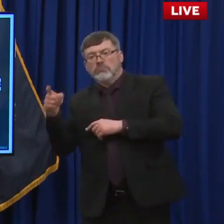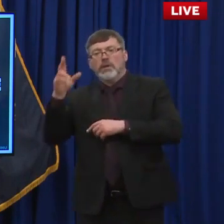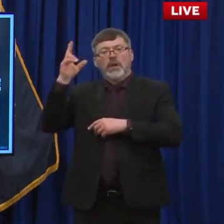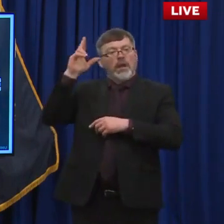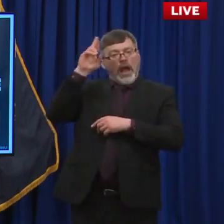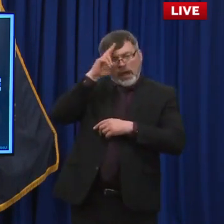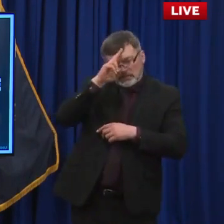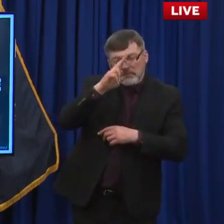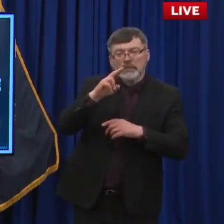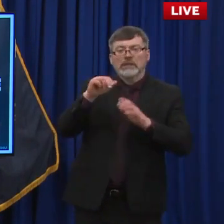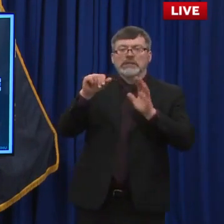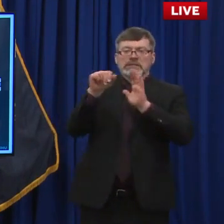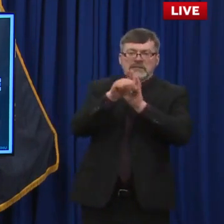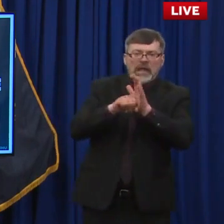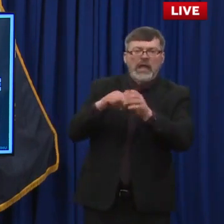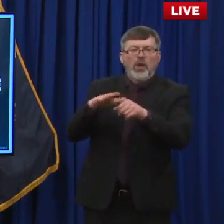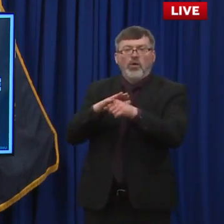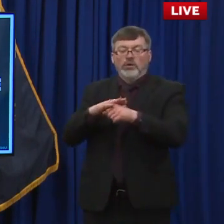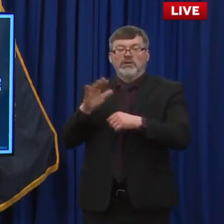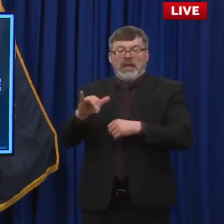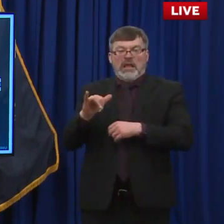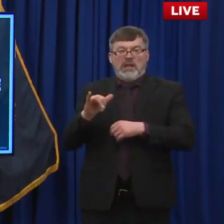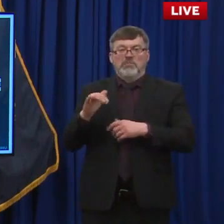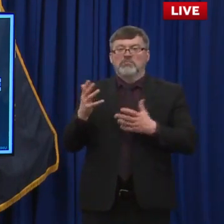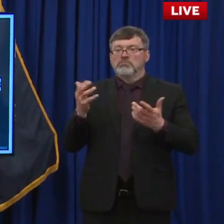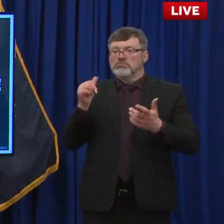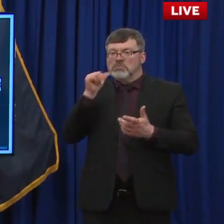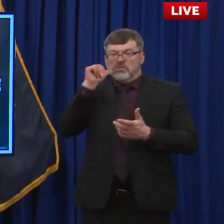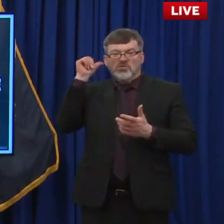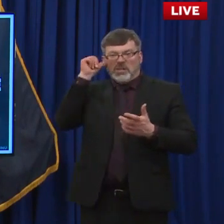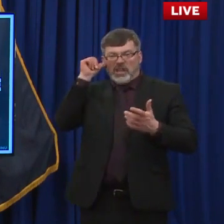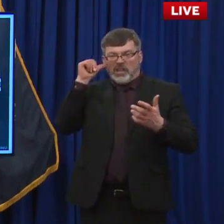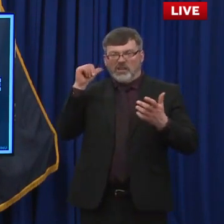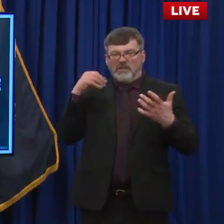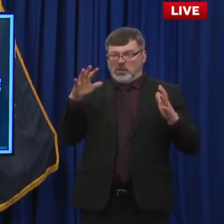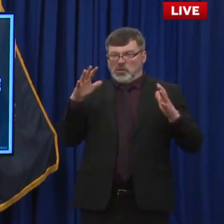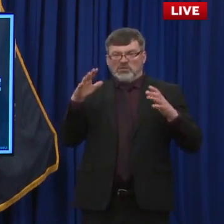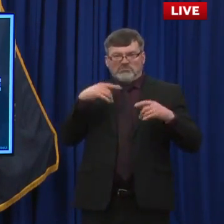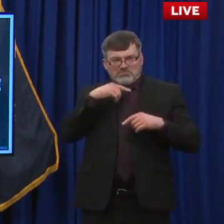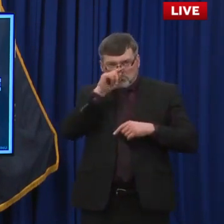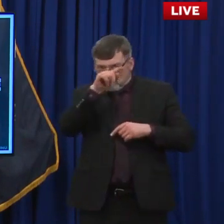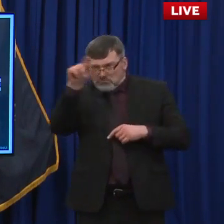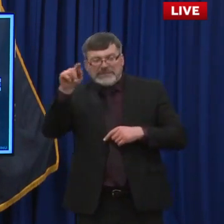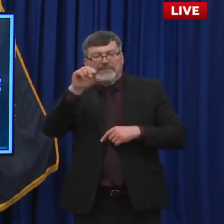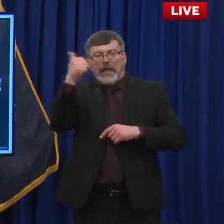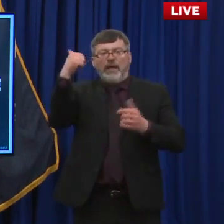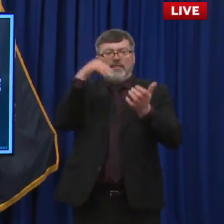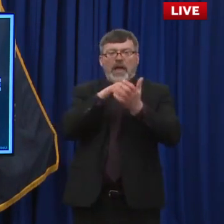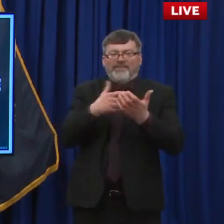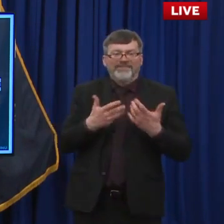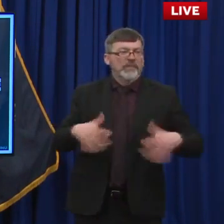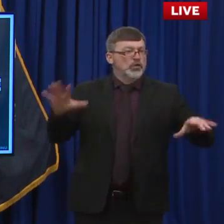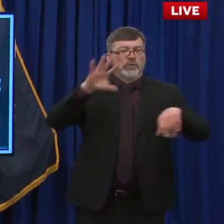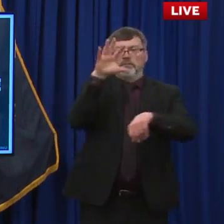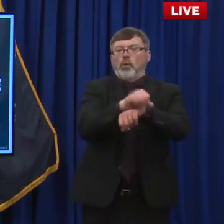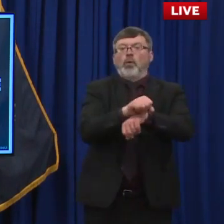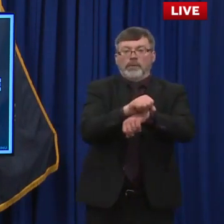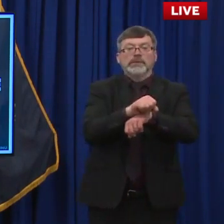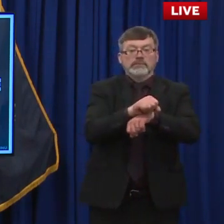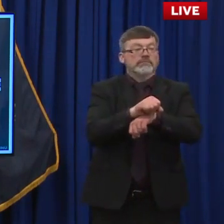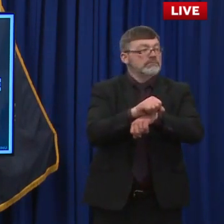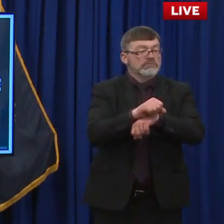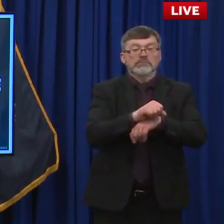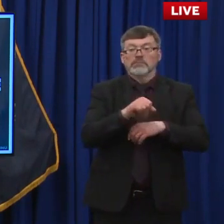over 10,000 people have you heard have booked appointments. People working in any of these settings, this is the K through 12 schools, our child care